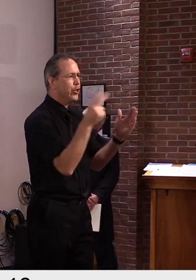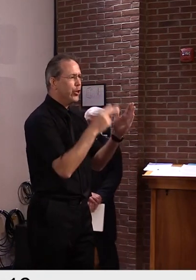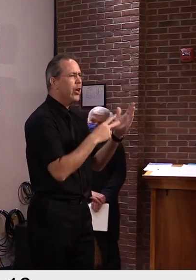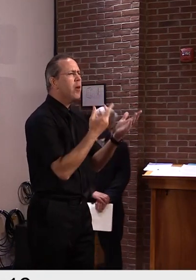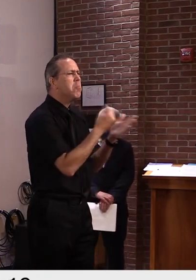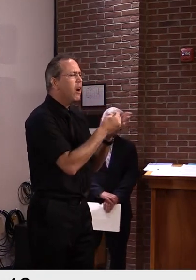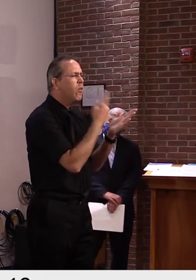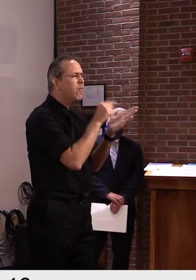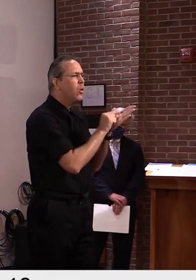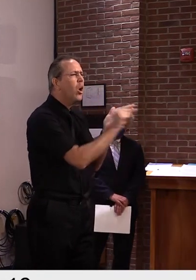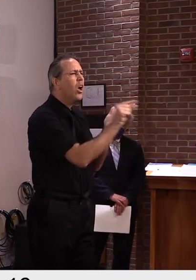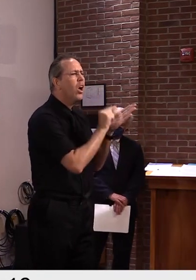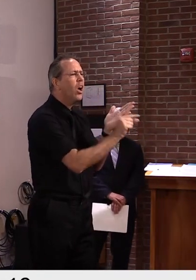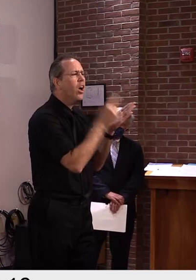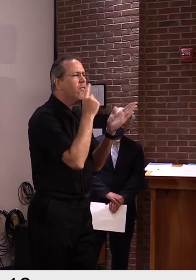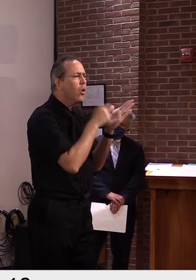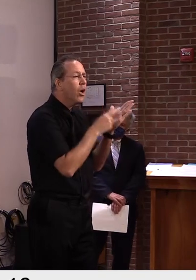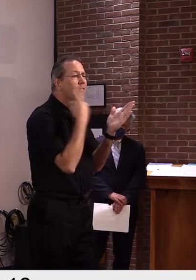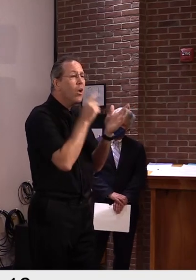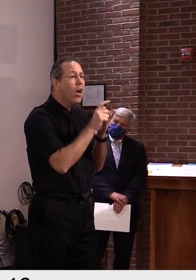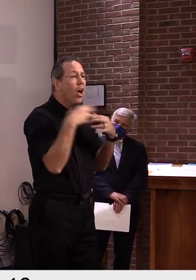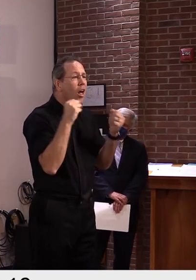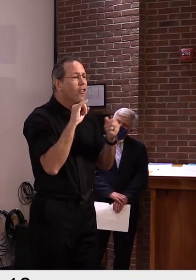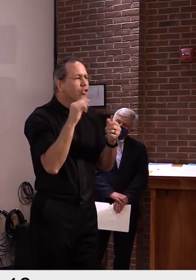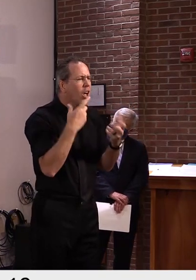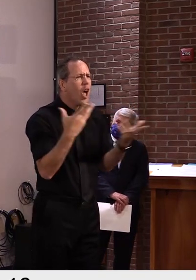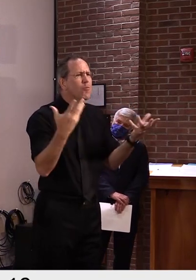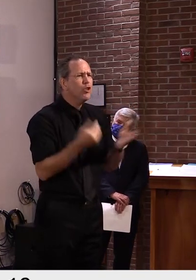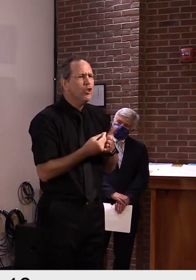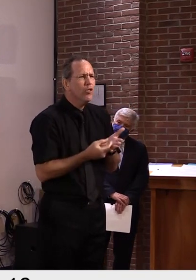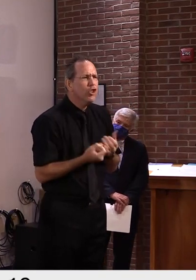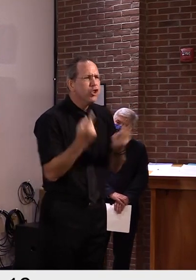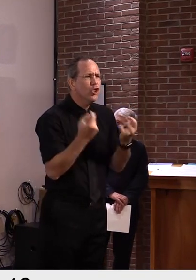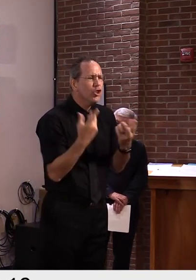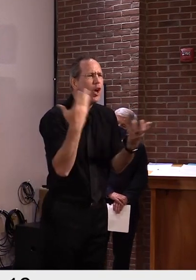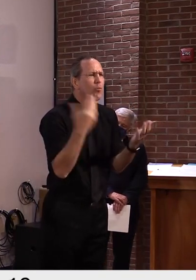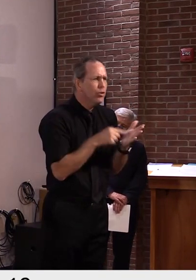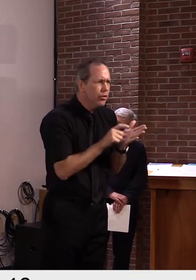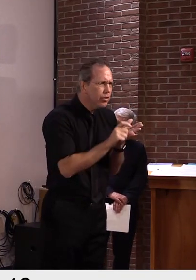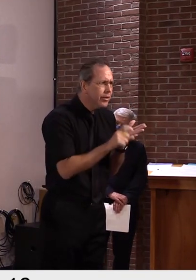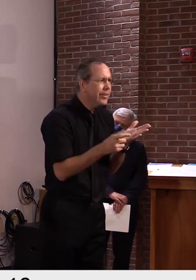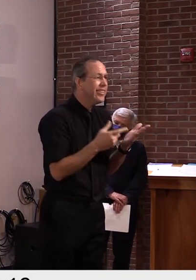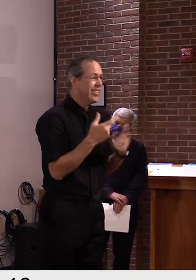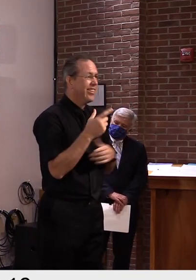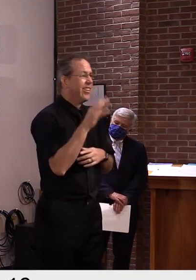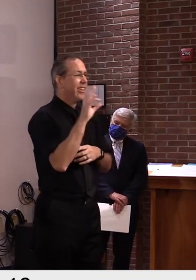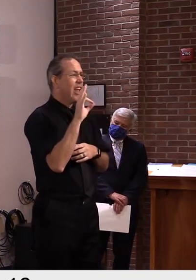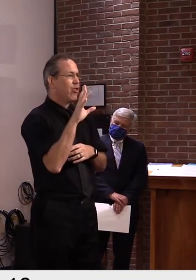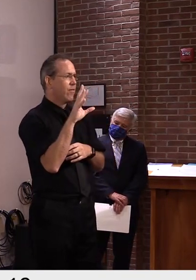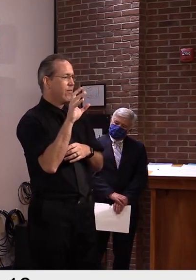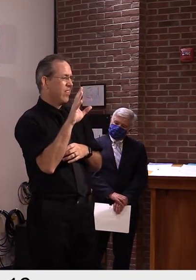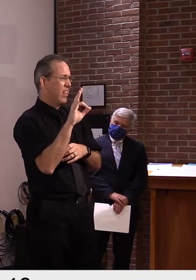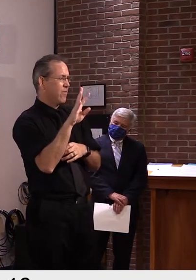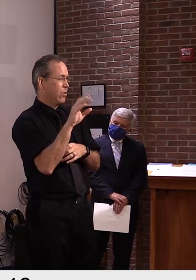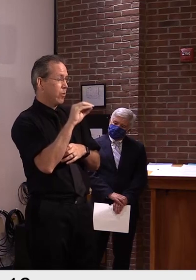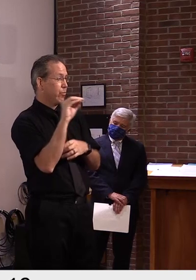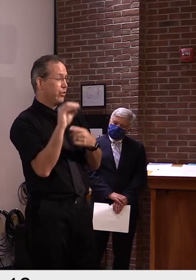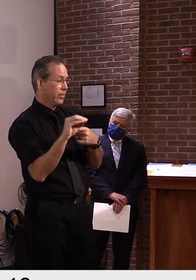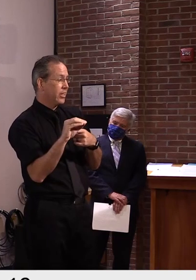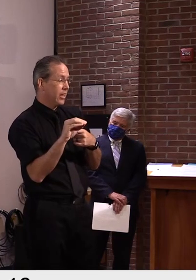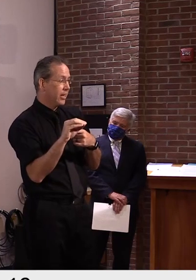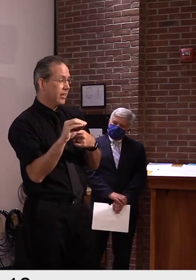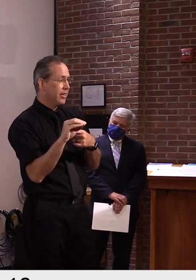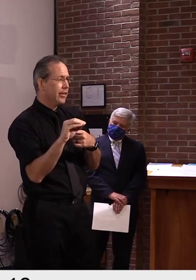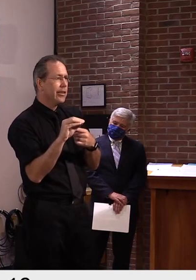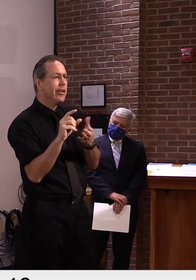93, 94, 95% of basically premiums coming in are going out to pay claims with the rest for administrative costs like